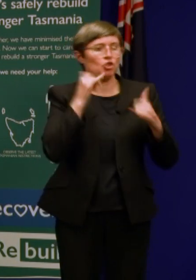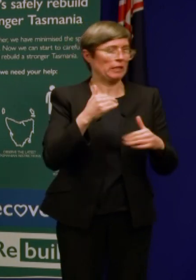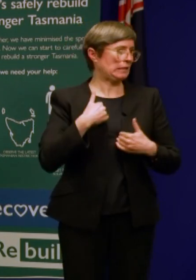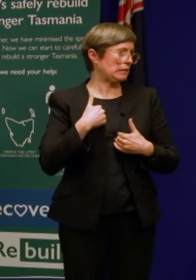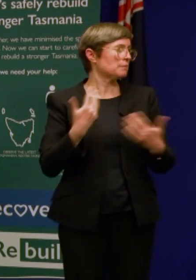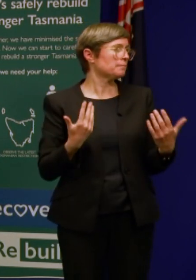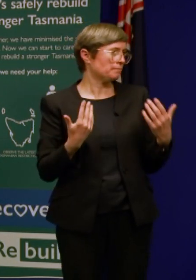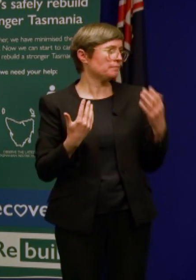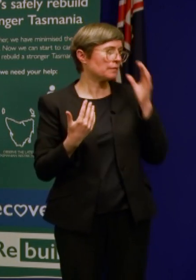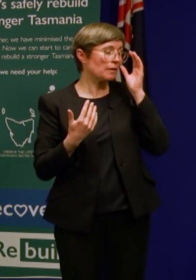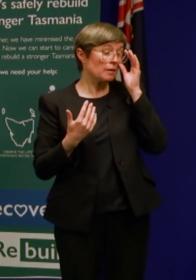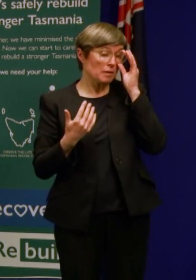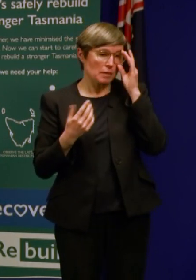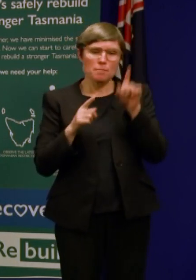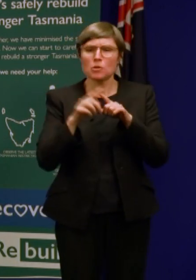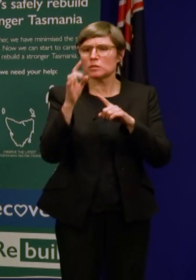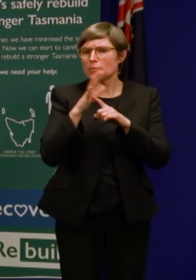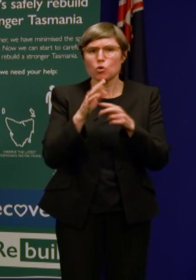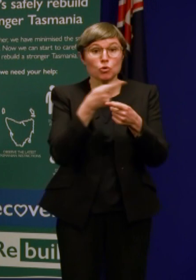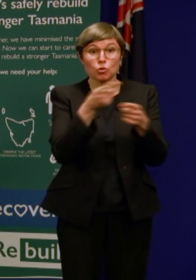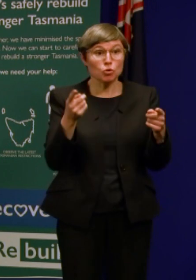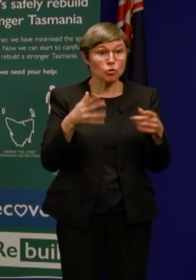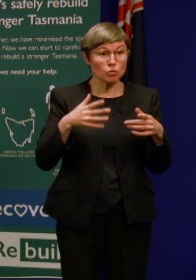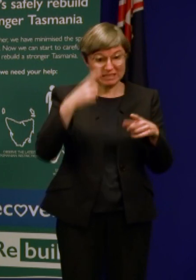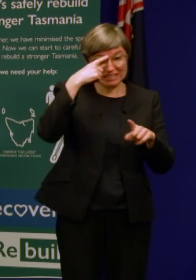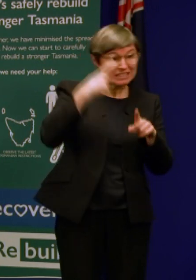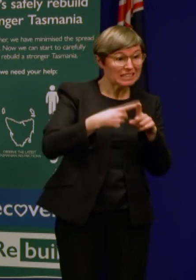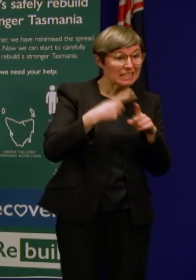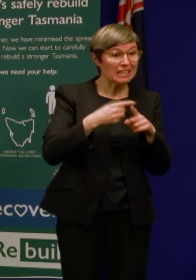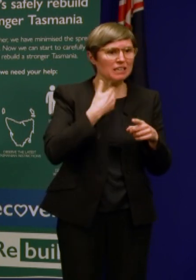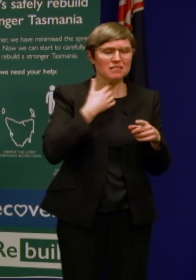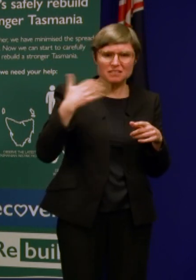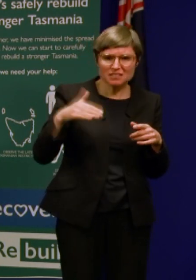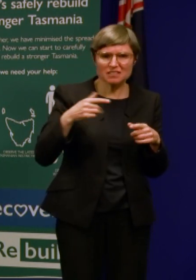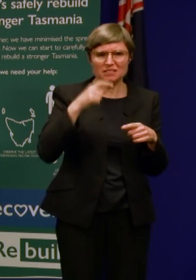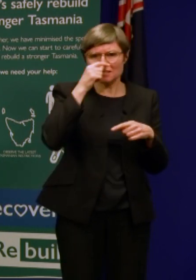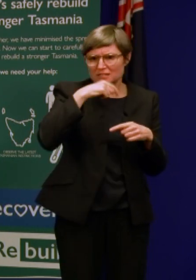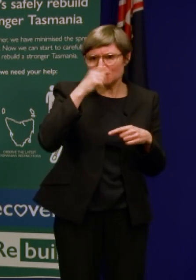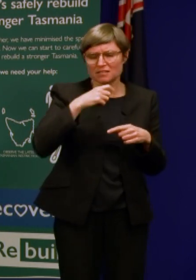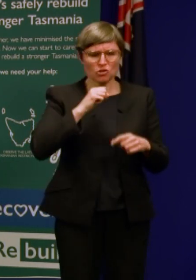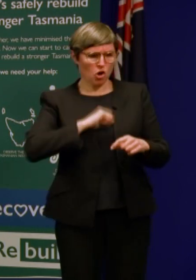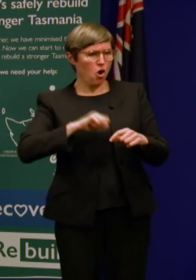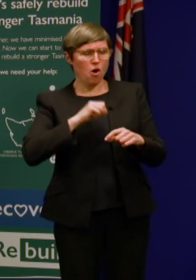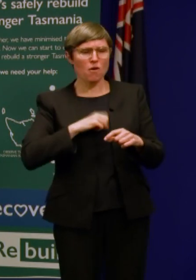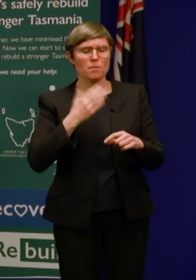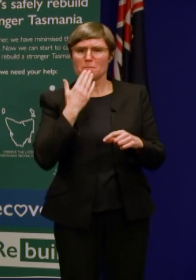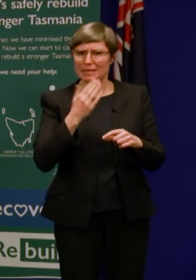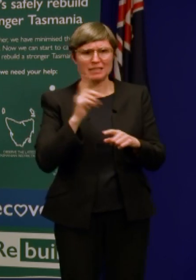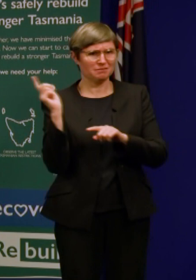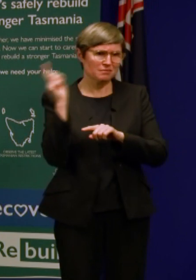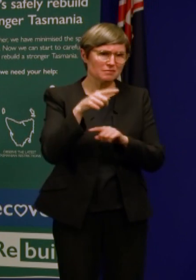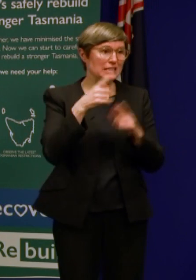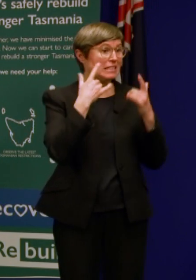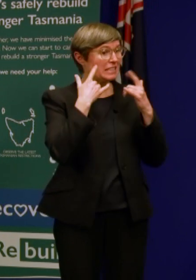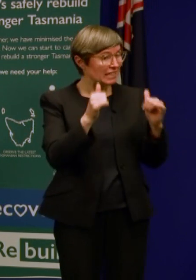for people with symptoms of colds and flu-like symptoms to go and get tested. It's absolutely important that people with